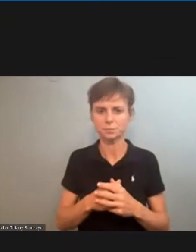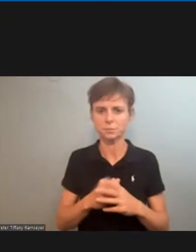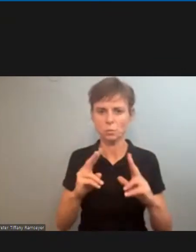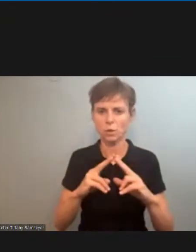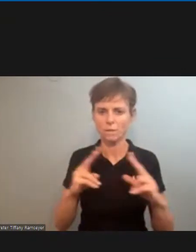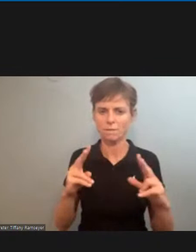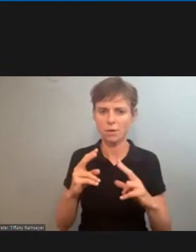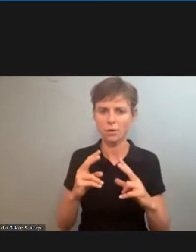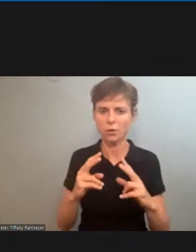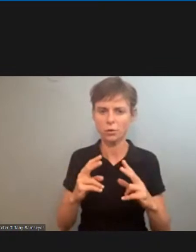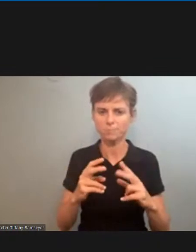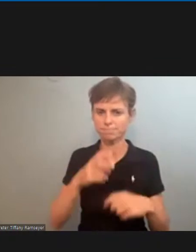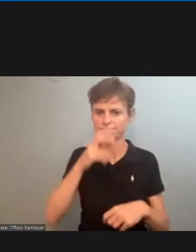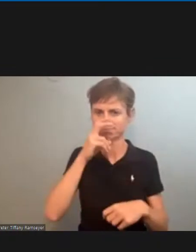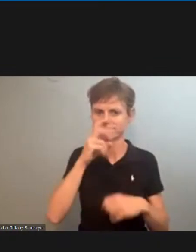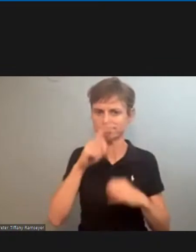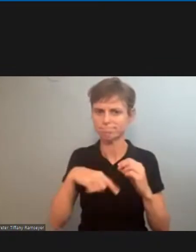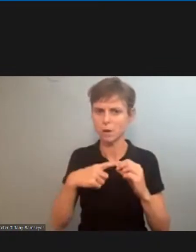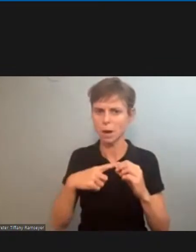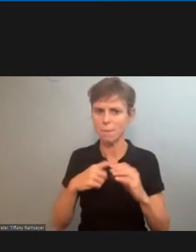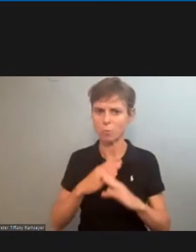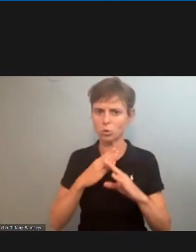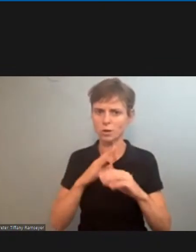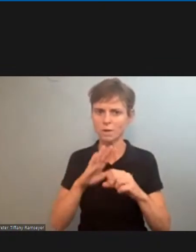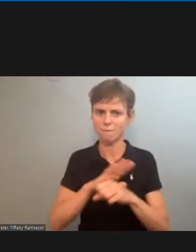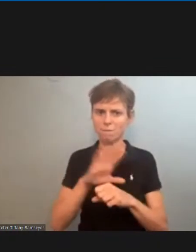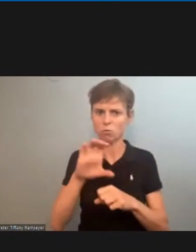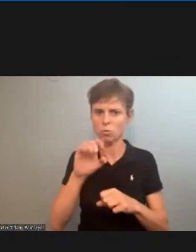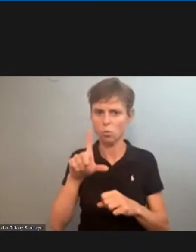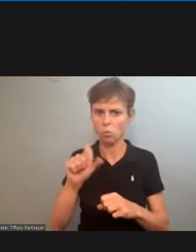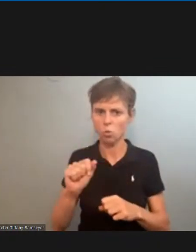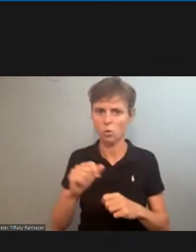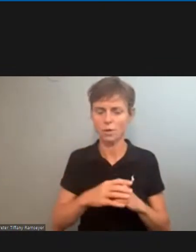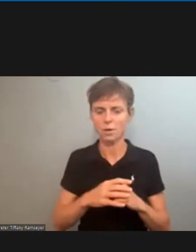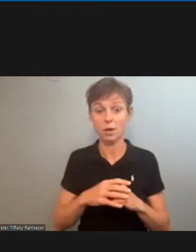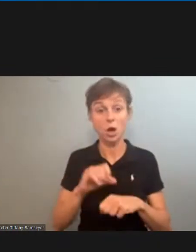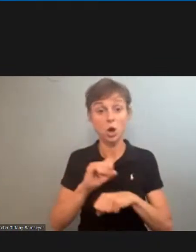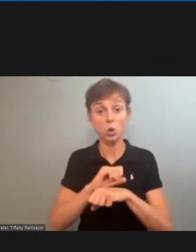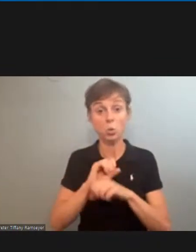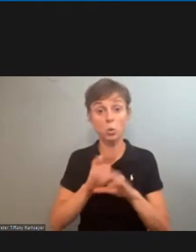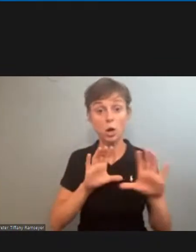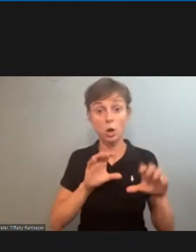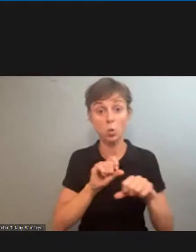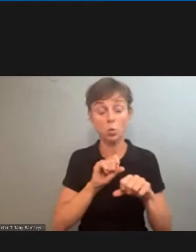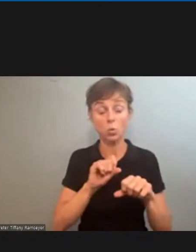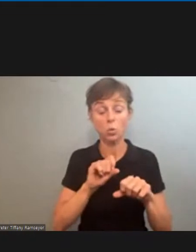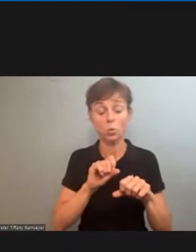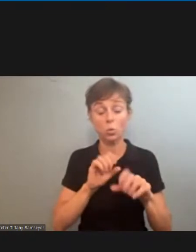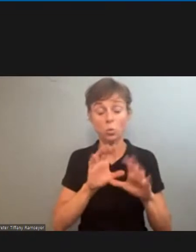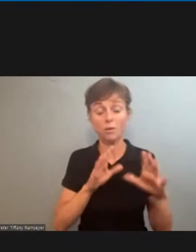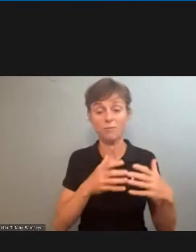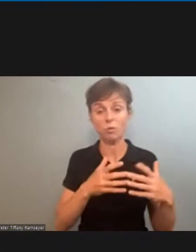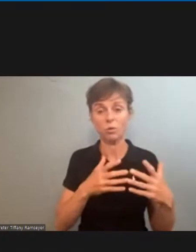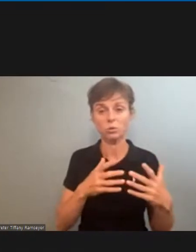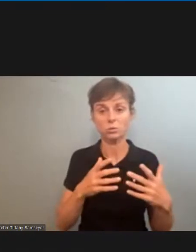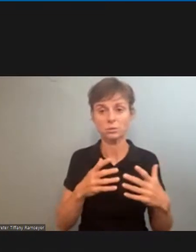firm on protecting uh full cola where we have the career workforce for instance in maintenance is an all career workforce we absolutely